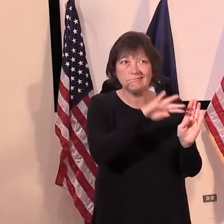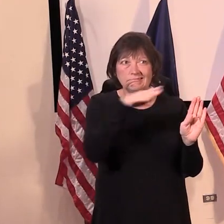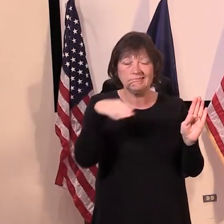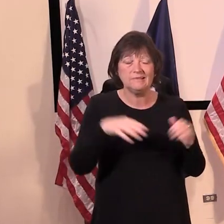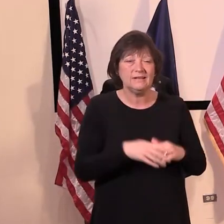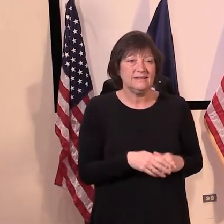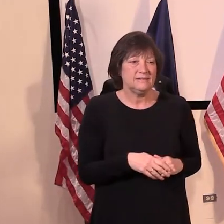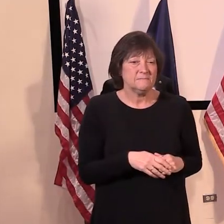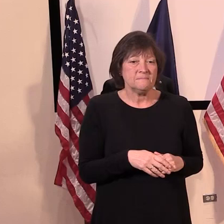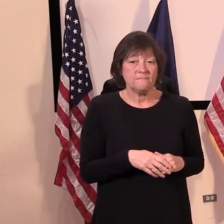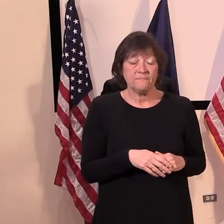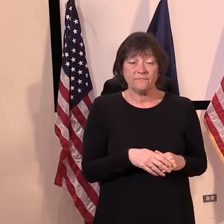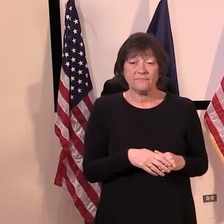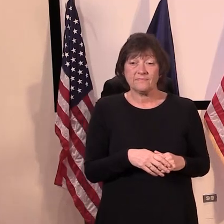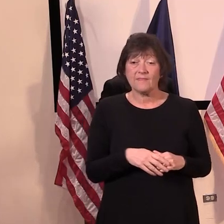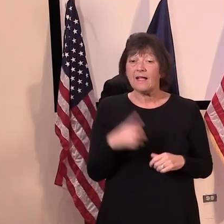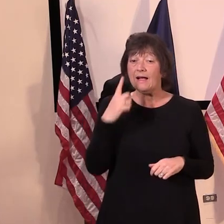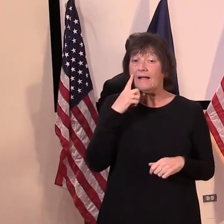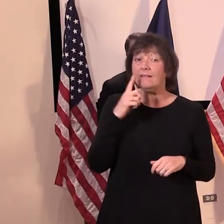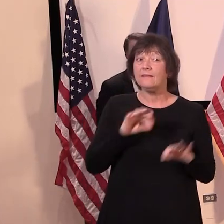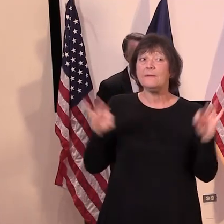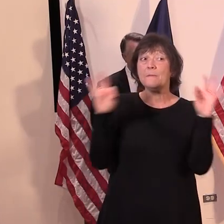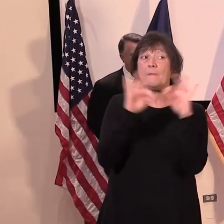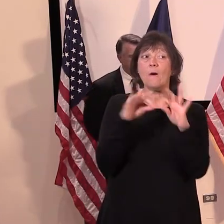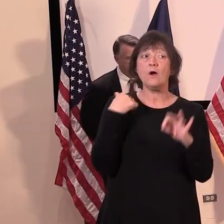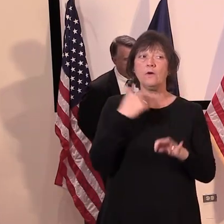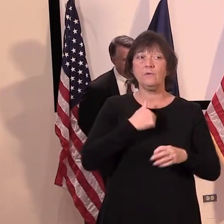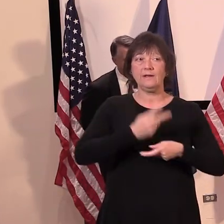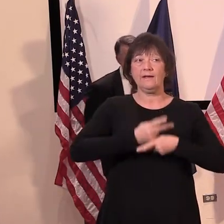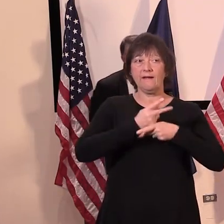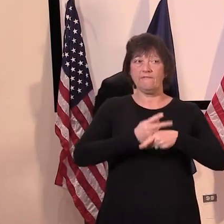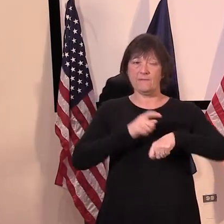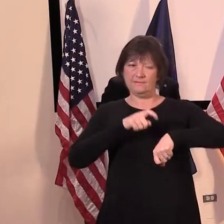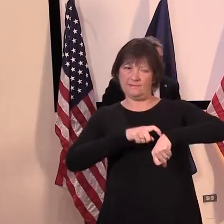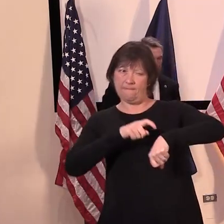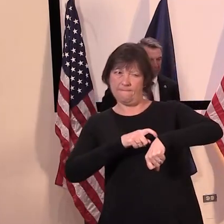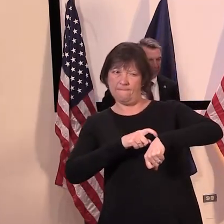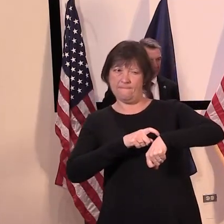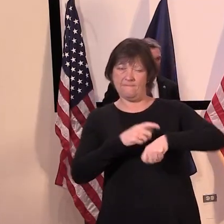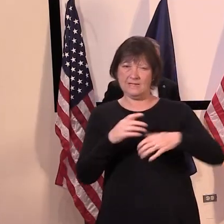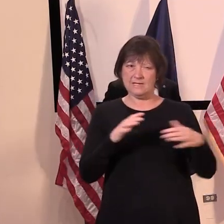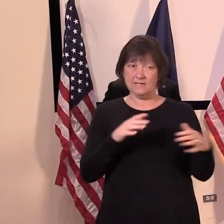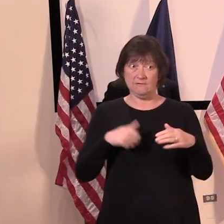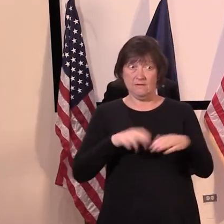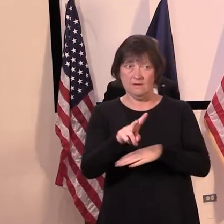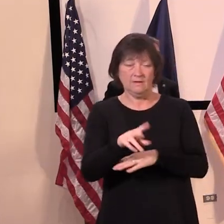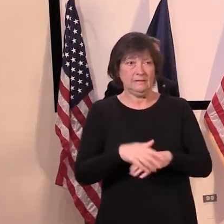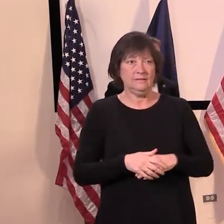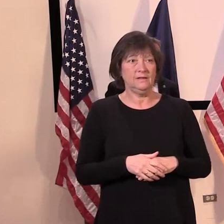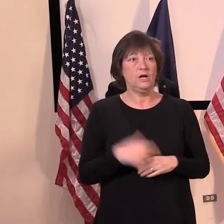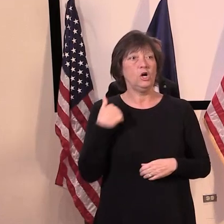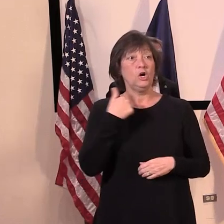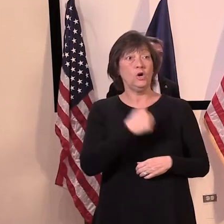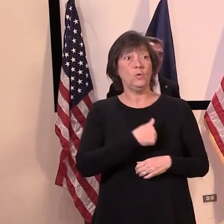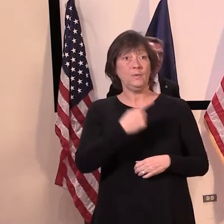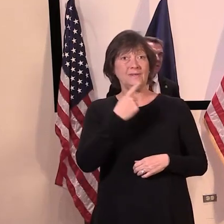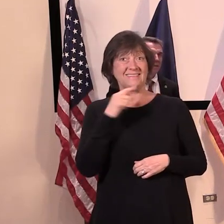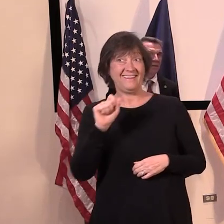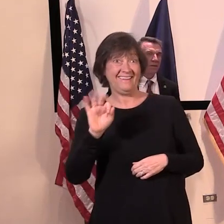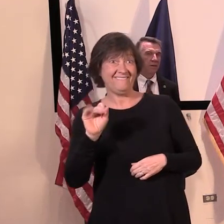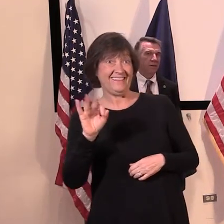timing of things. As we're fond of saying, it's not always the if, but it's the when.